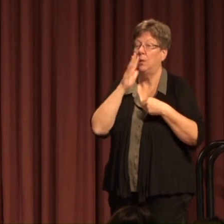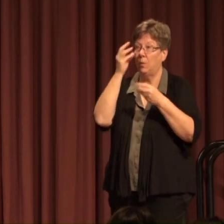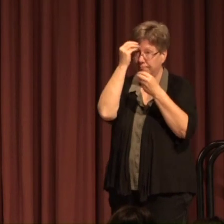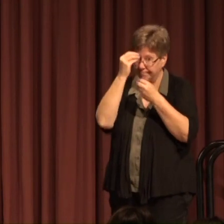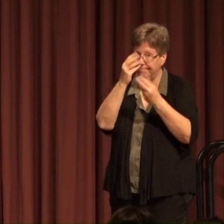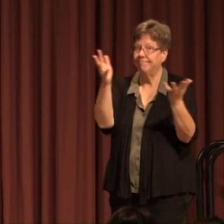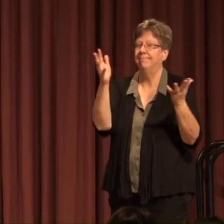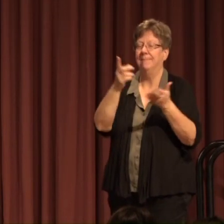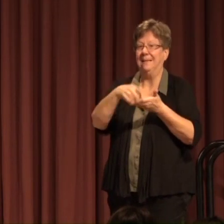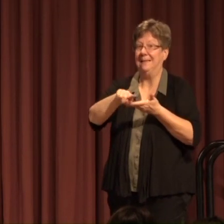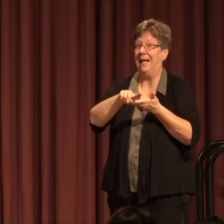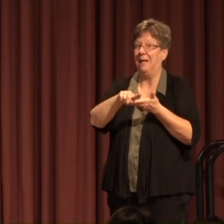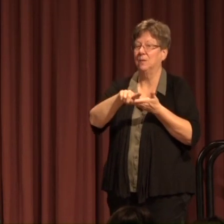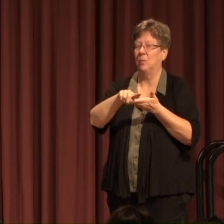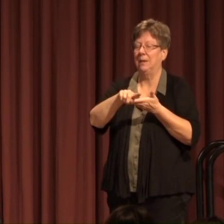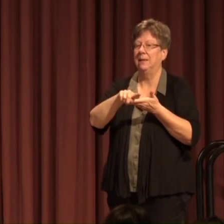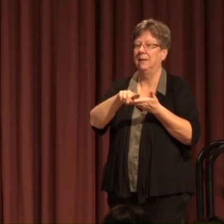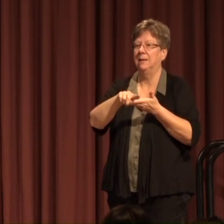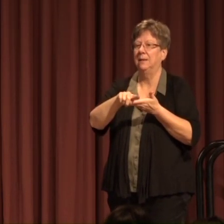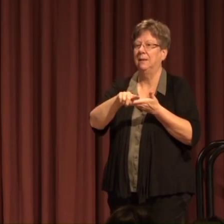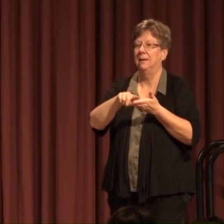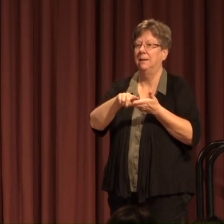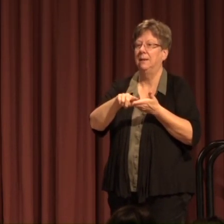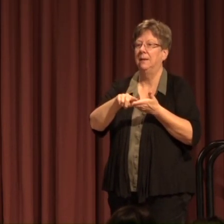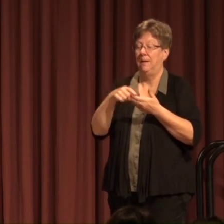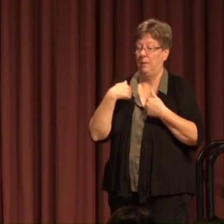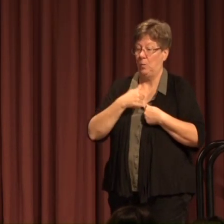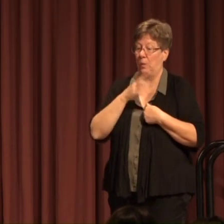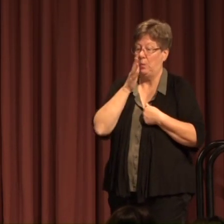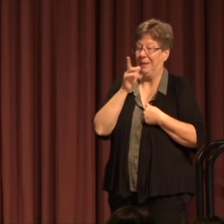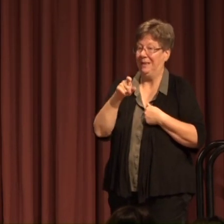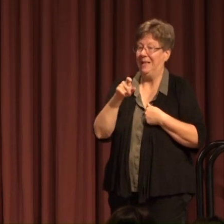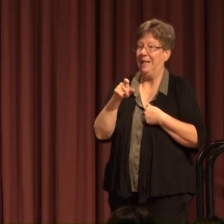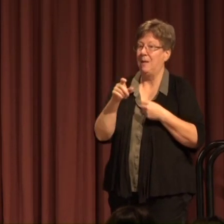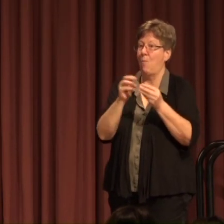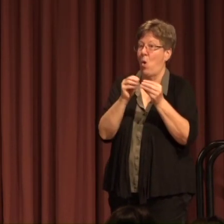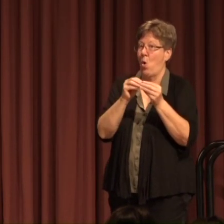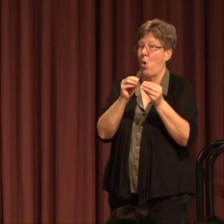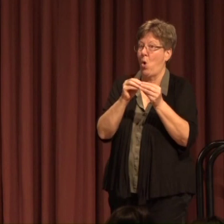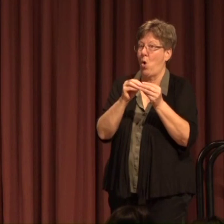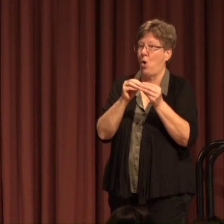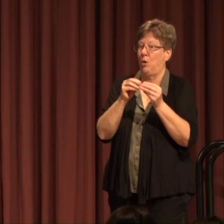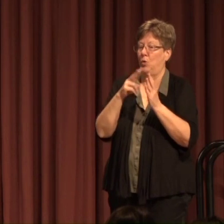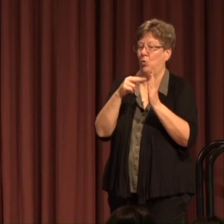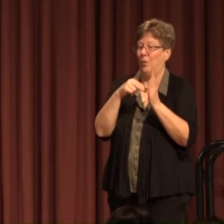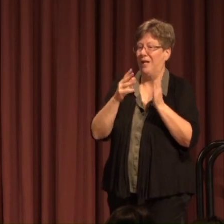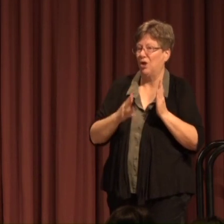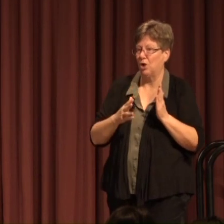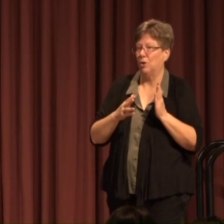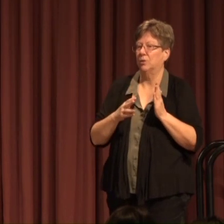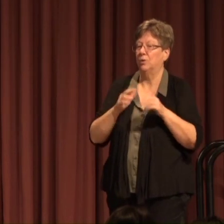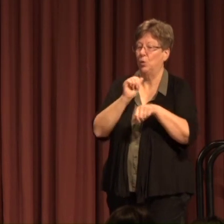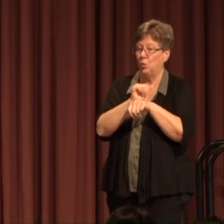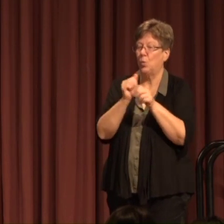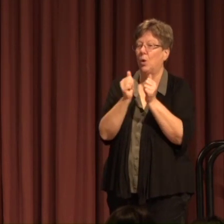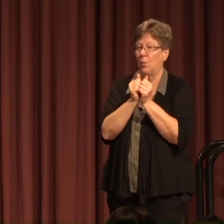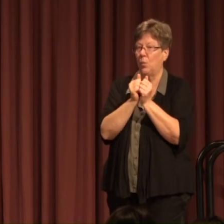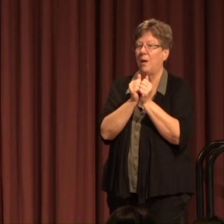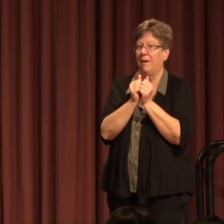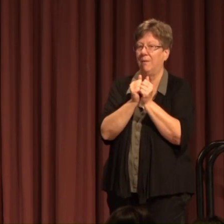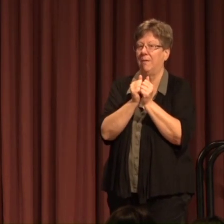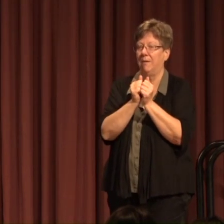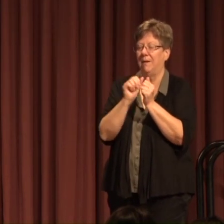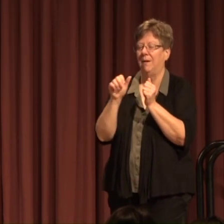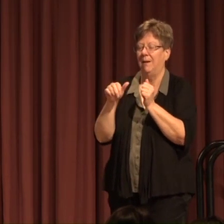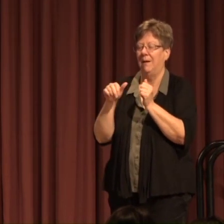This next week And we will need additional readers Reviewers to work with an APAS member